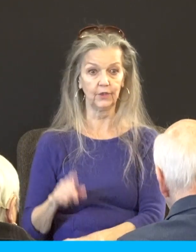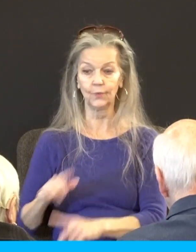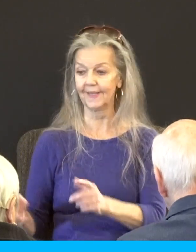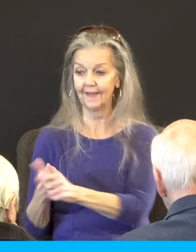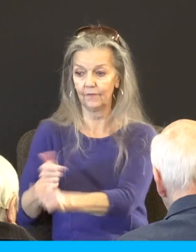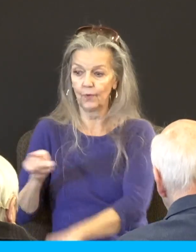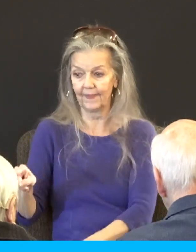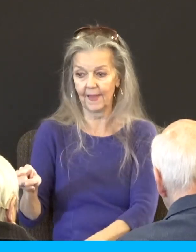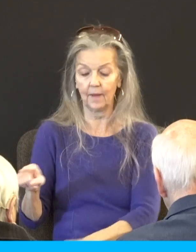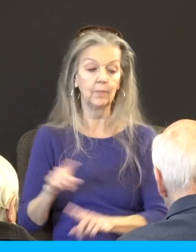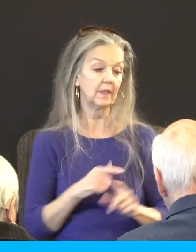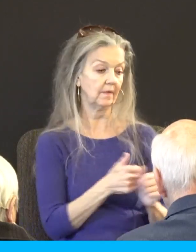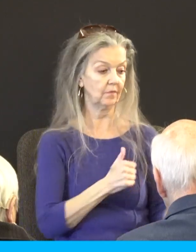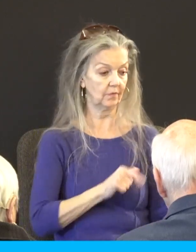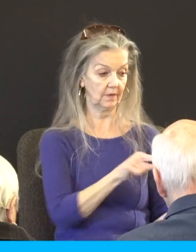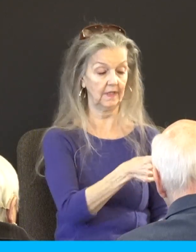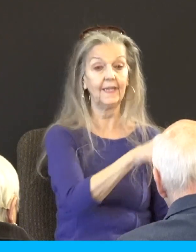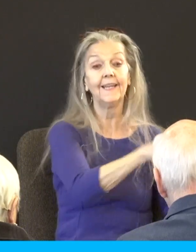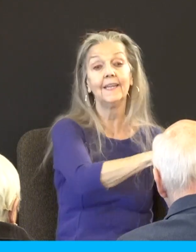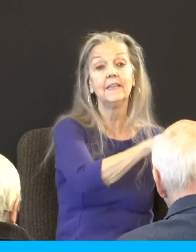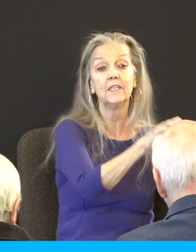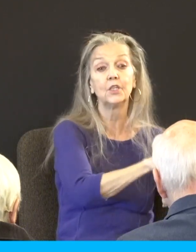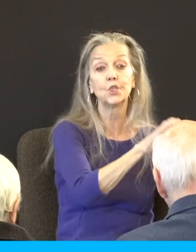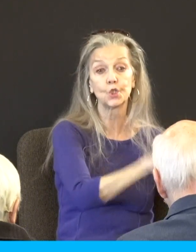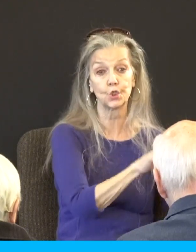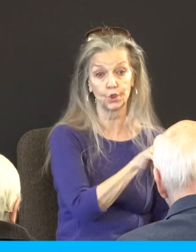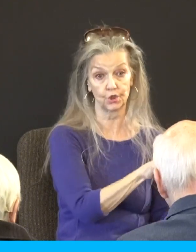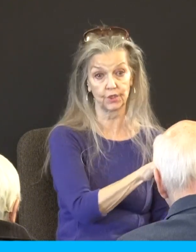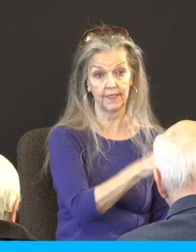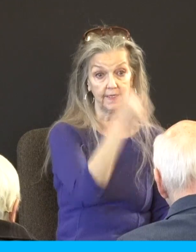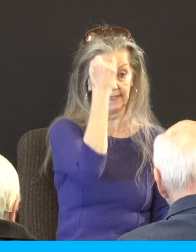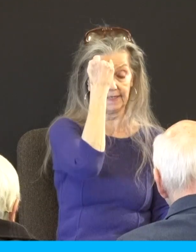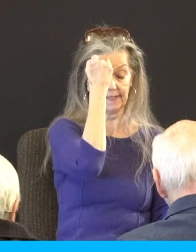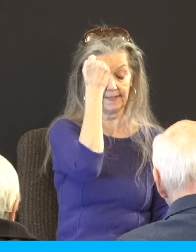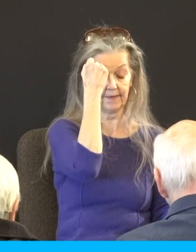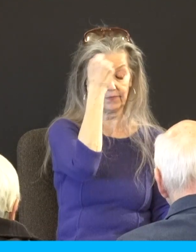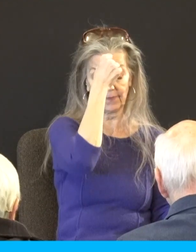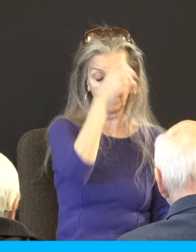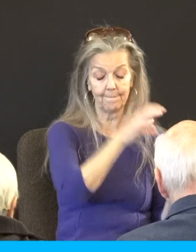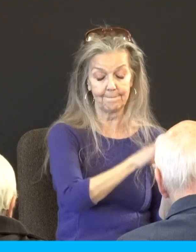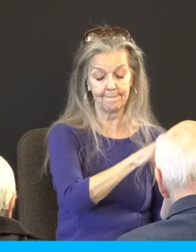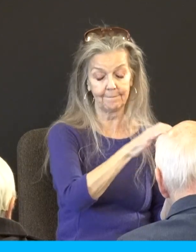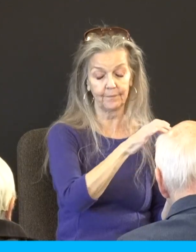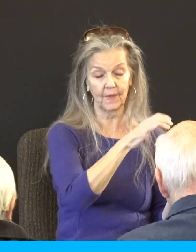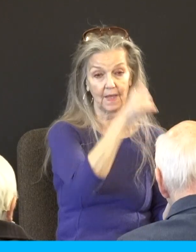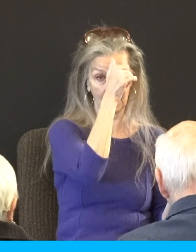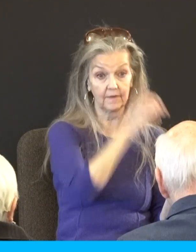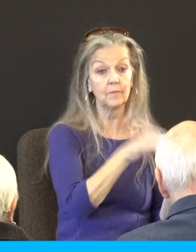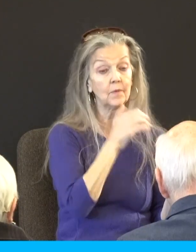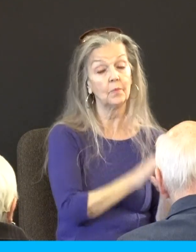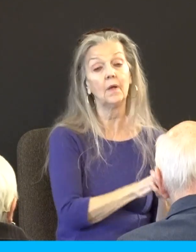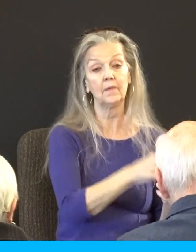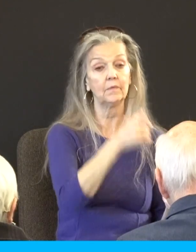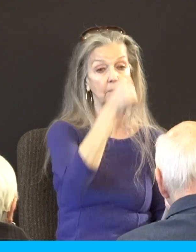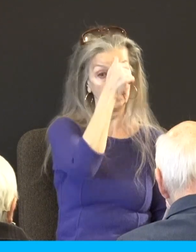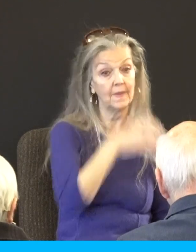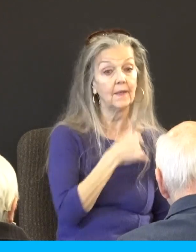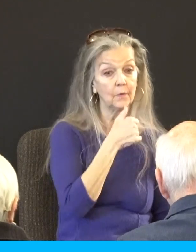not to keep company if any man or woman brother or sister be called a brother and they be a fornicator or covetous or an